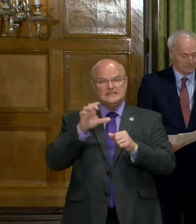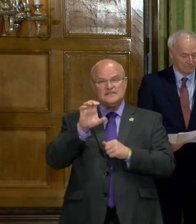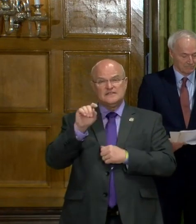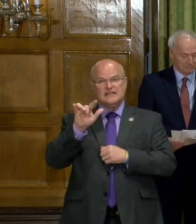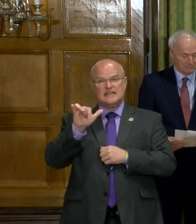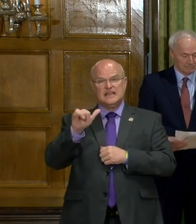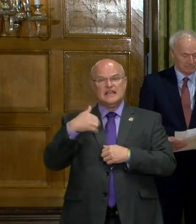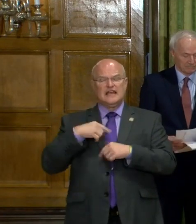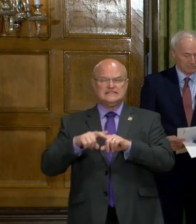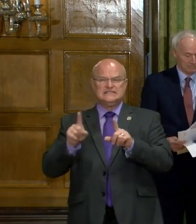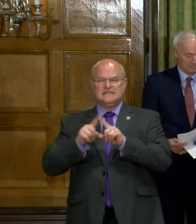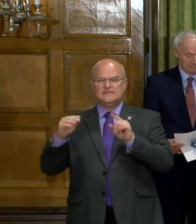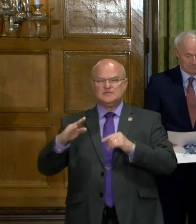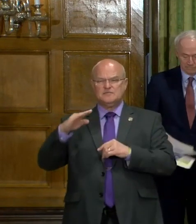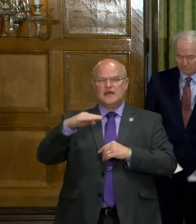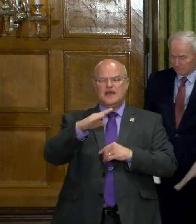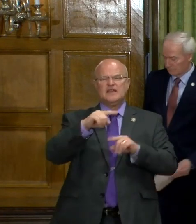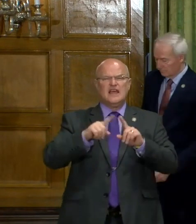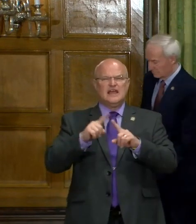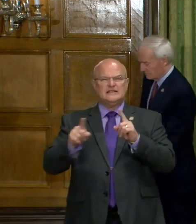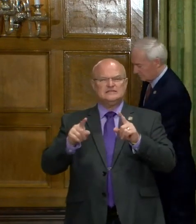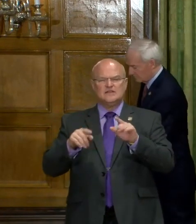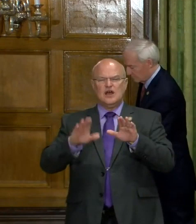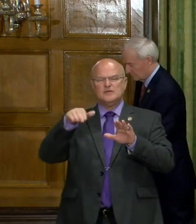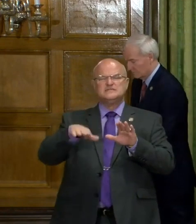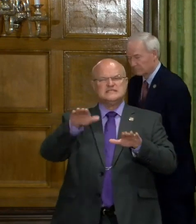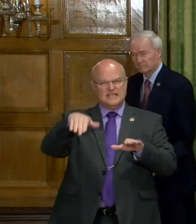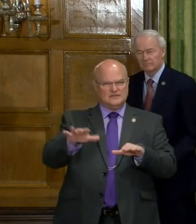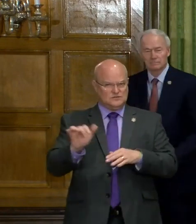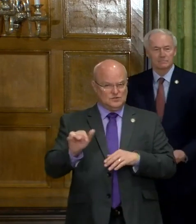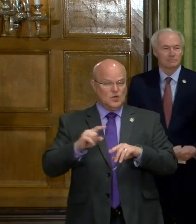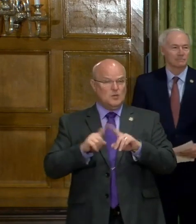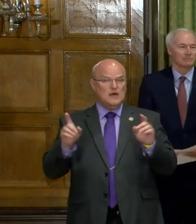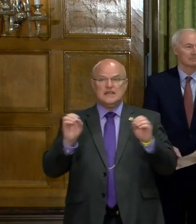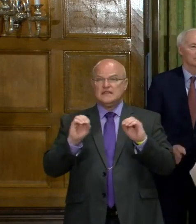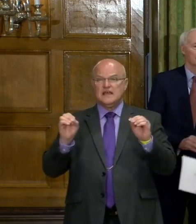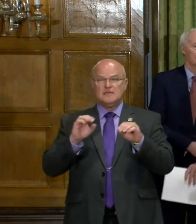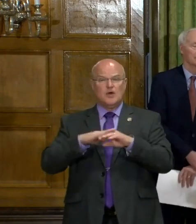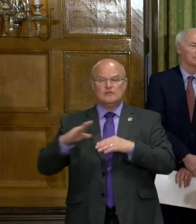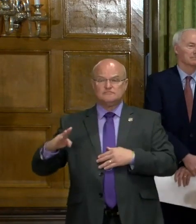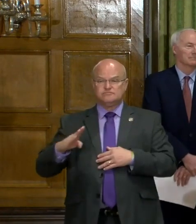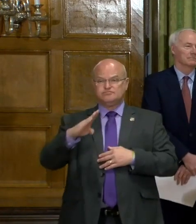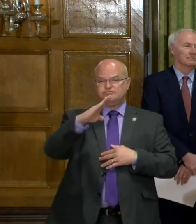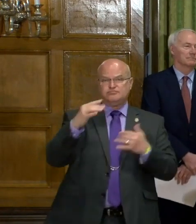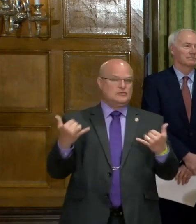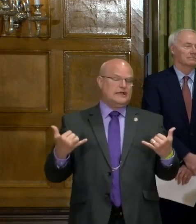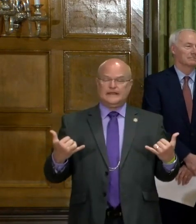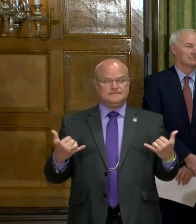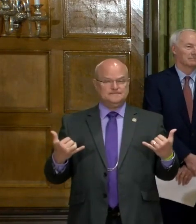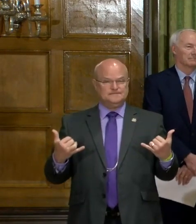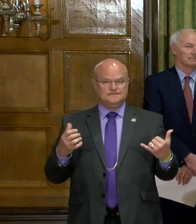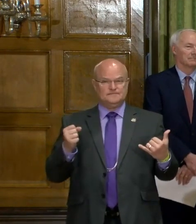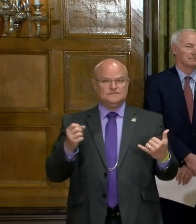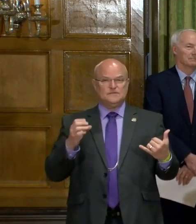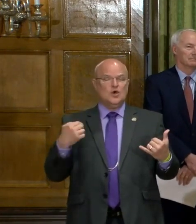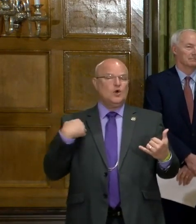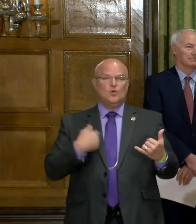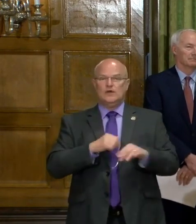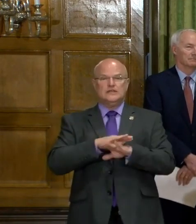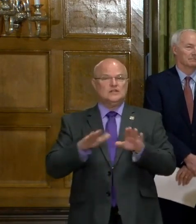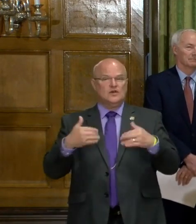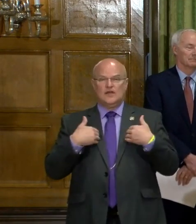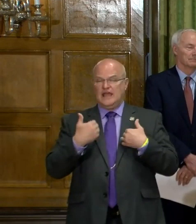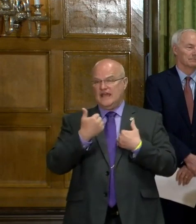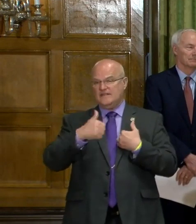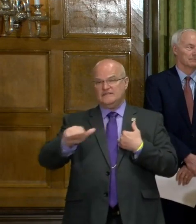has a little bit of a different pattern, and then there's a lot of noise, ups and downs, but none of them are on an upward trend. So we don't